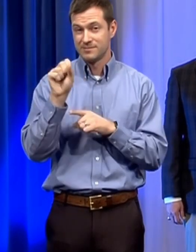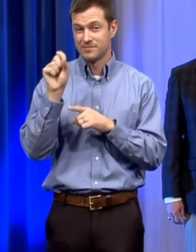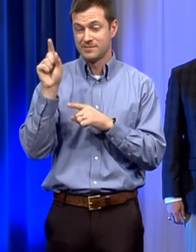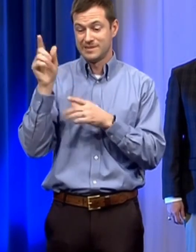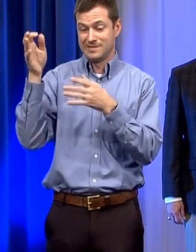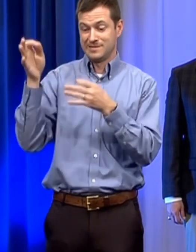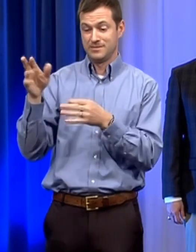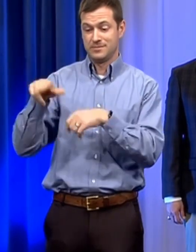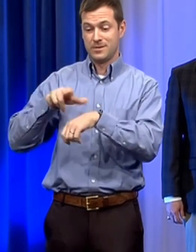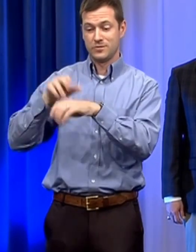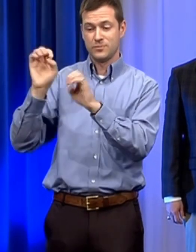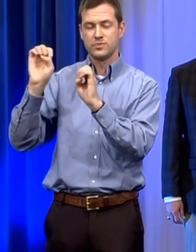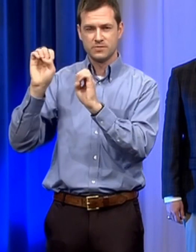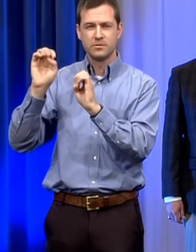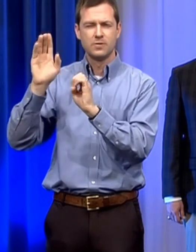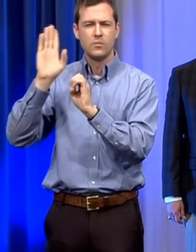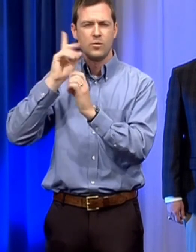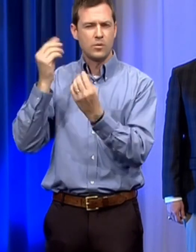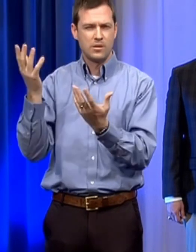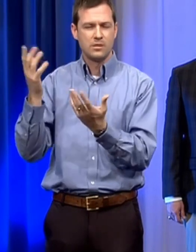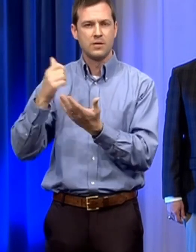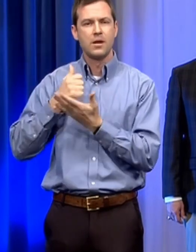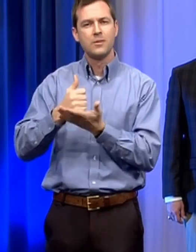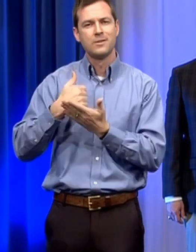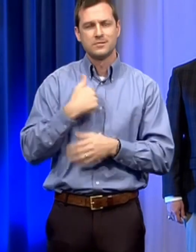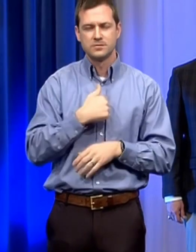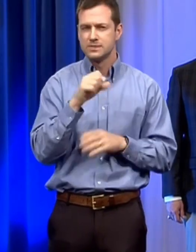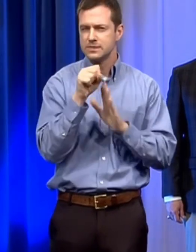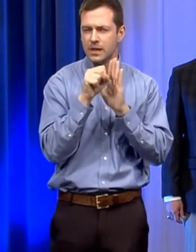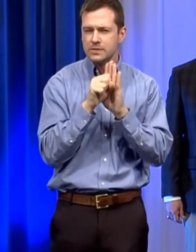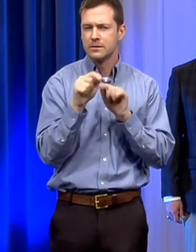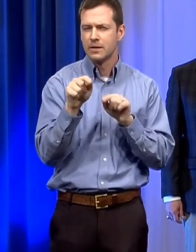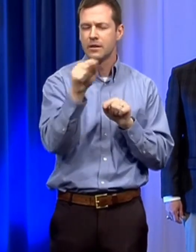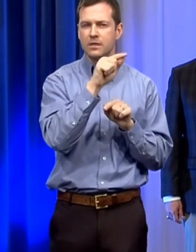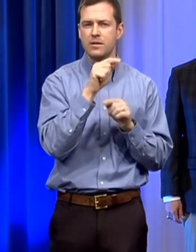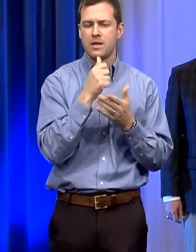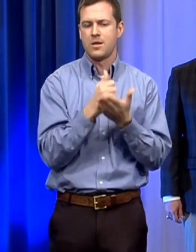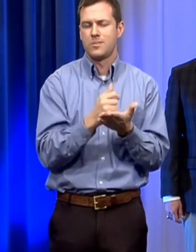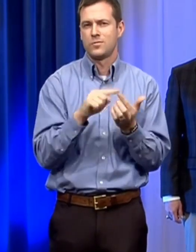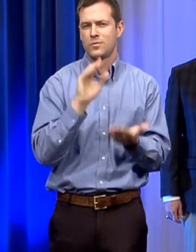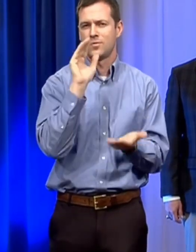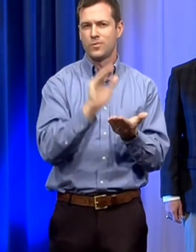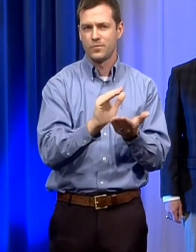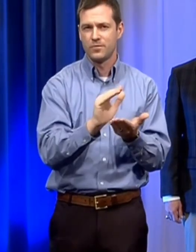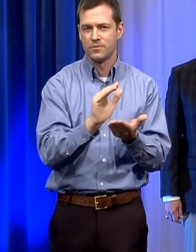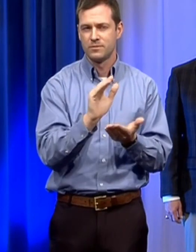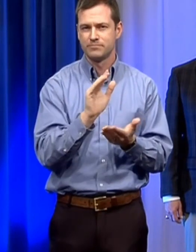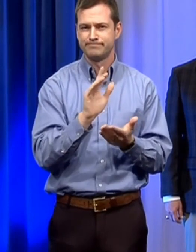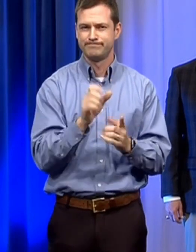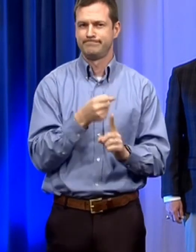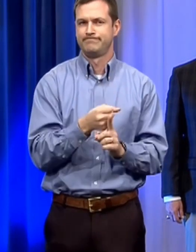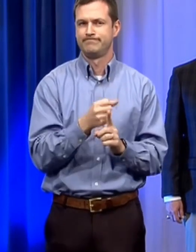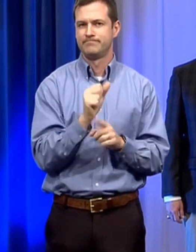states around the country continue to work to mitigate this virus in Alabama we want to